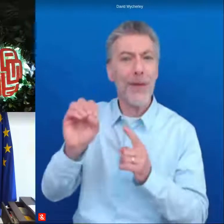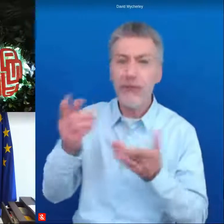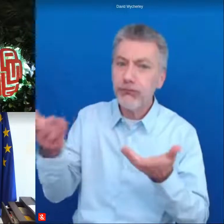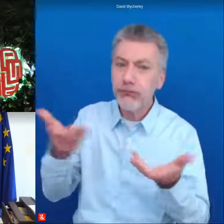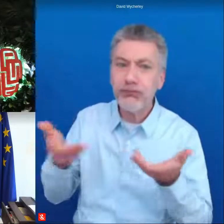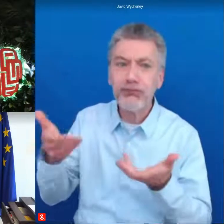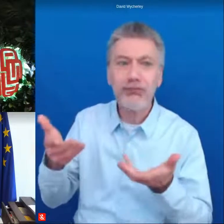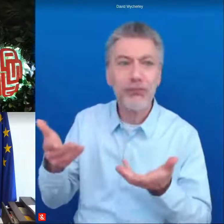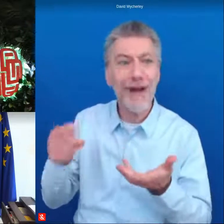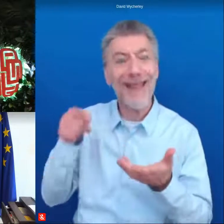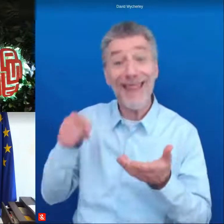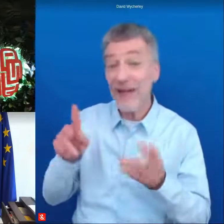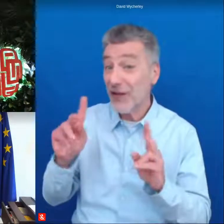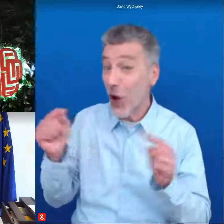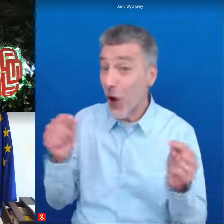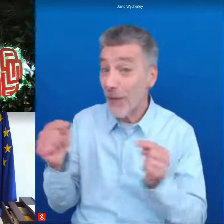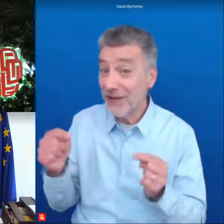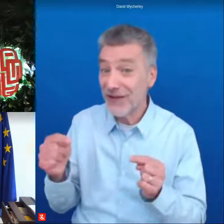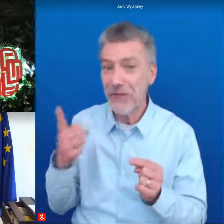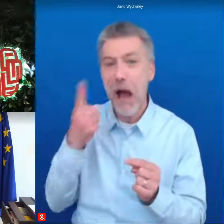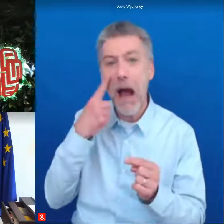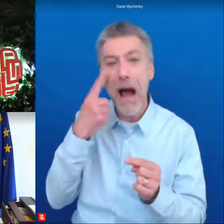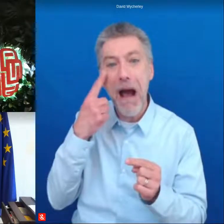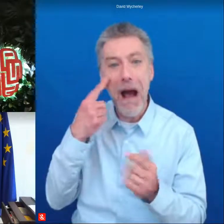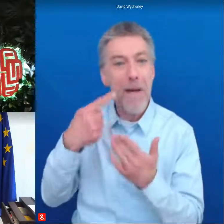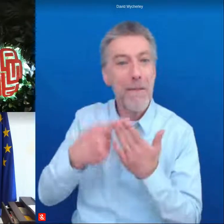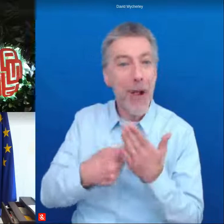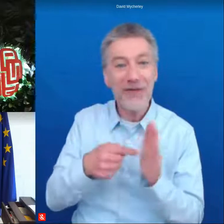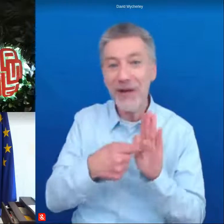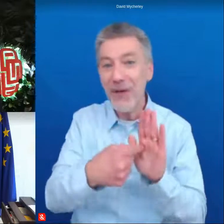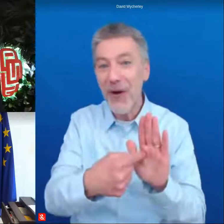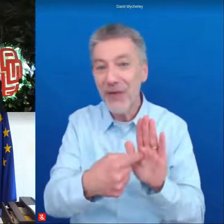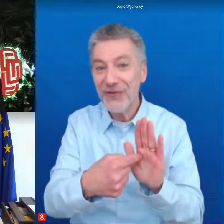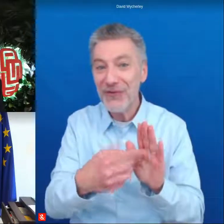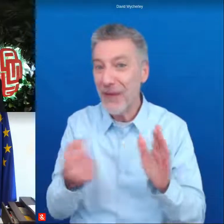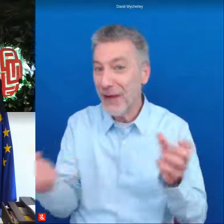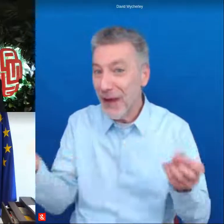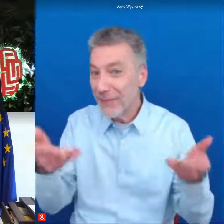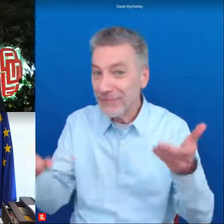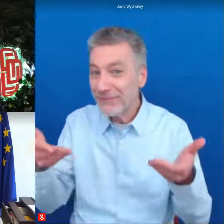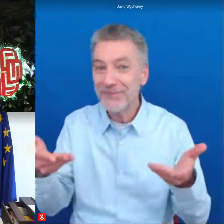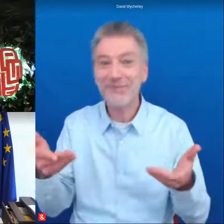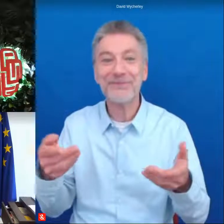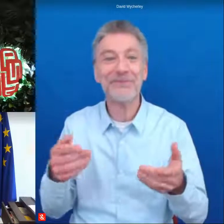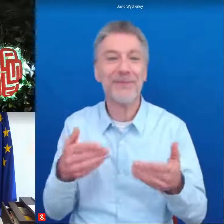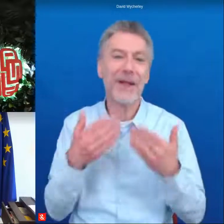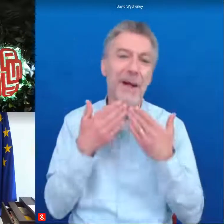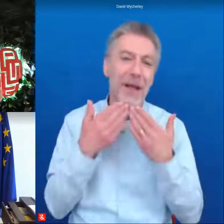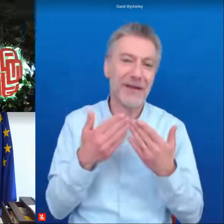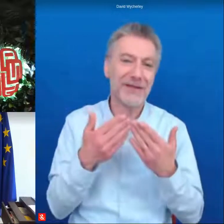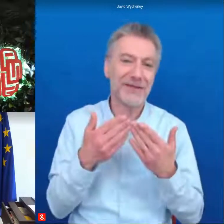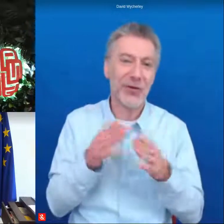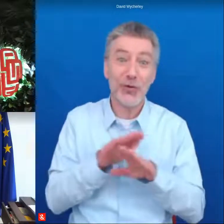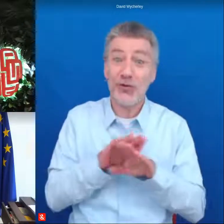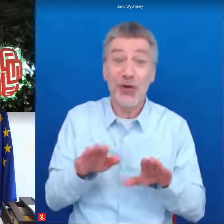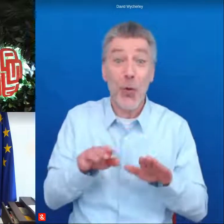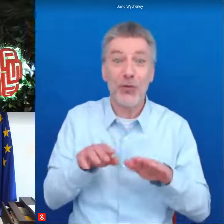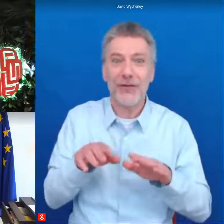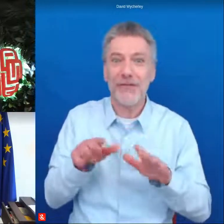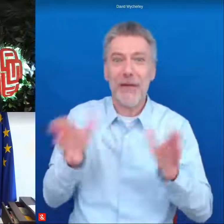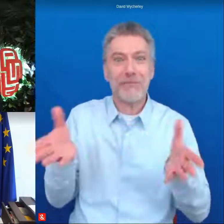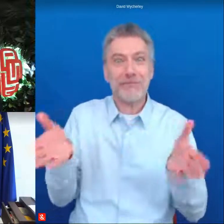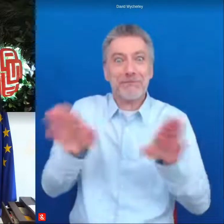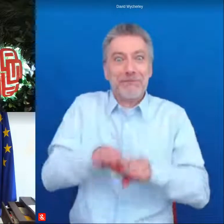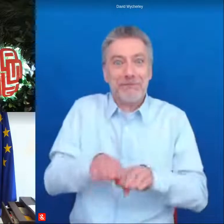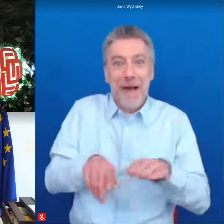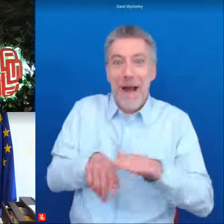uh it's a competition we are assessing the different policy proposals we have been receiving these days uh so please uh don't leave completely uh